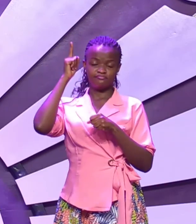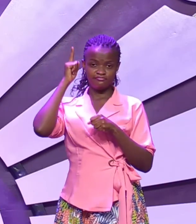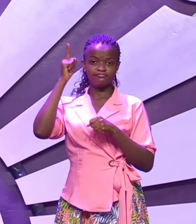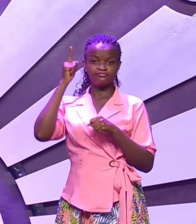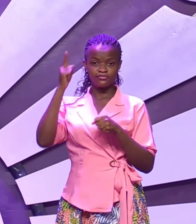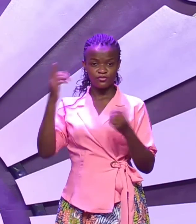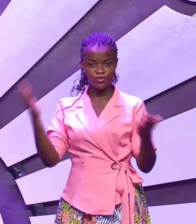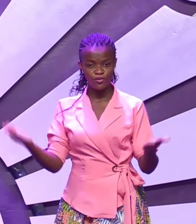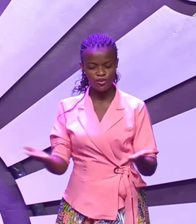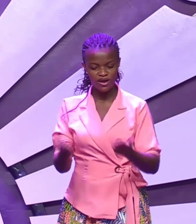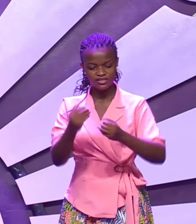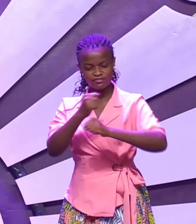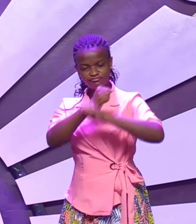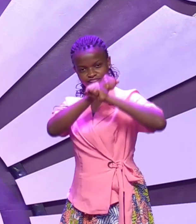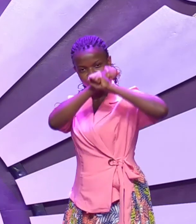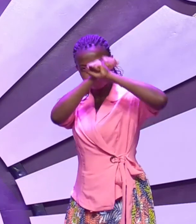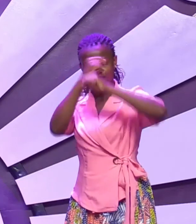raise your shield of faith